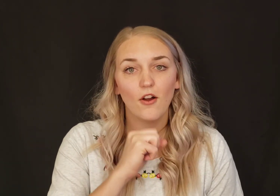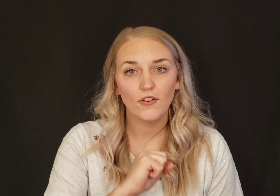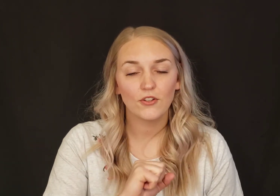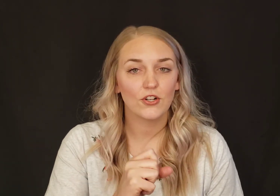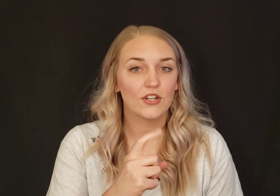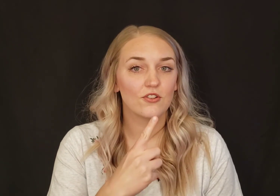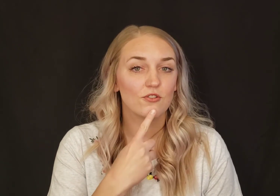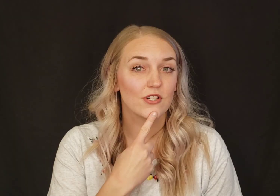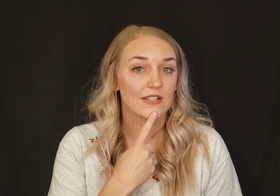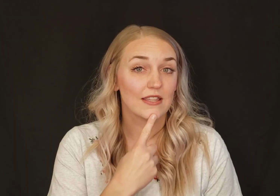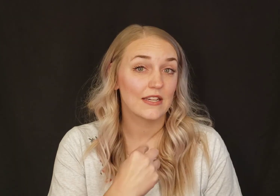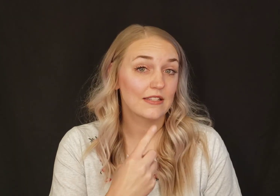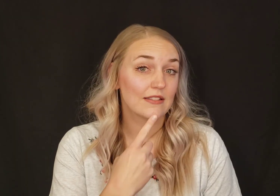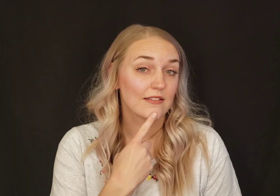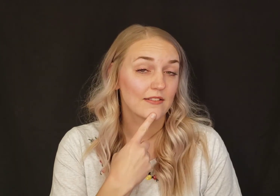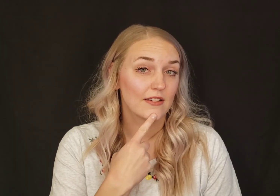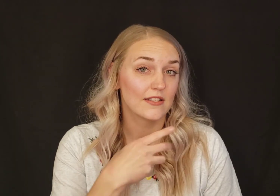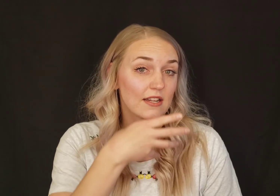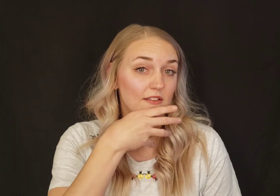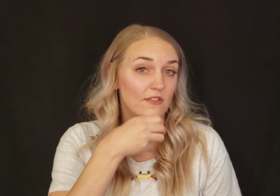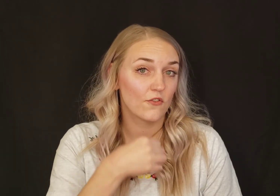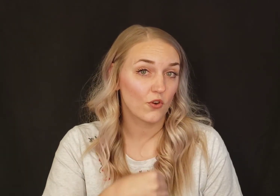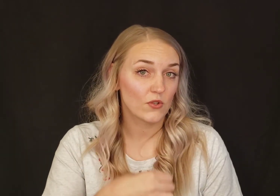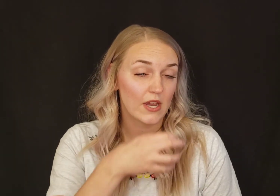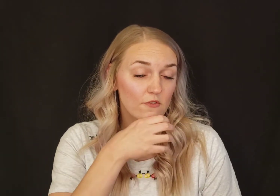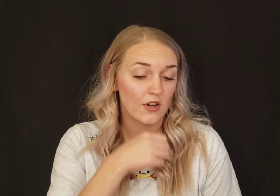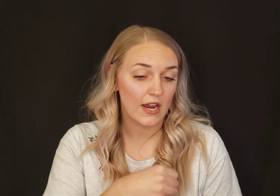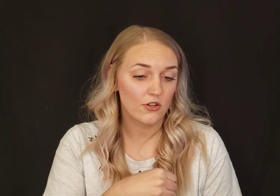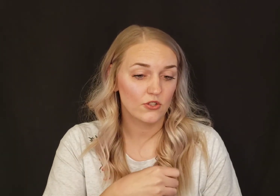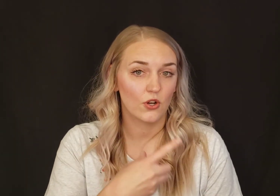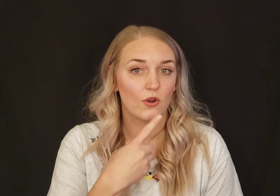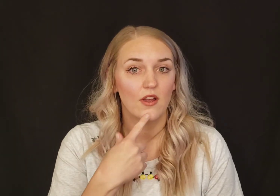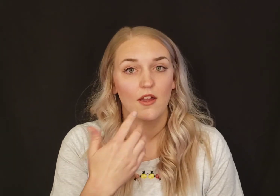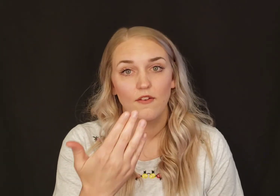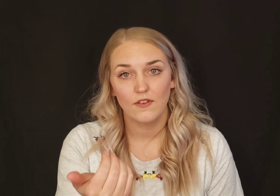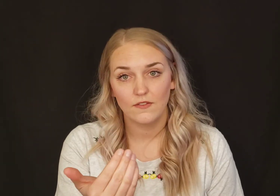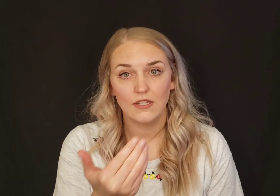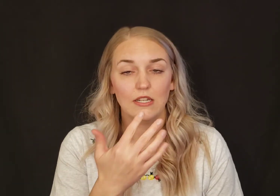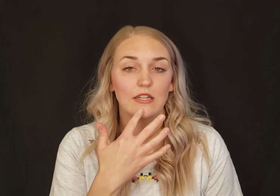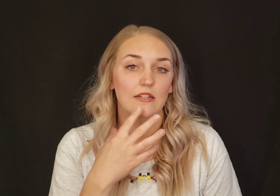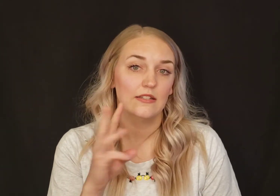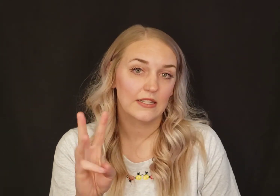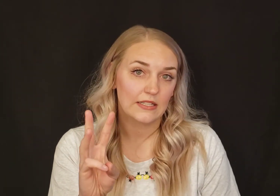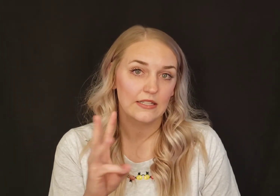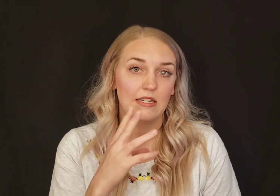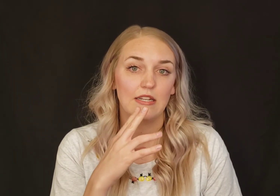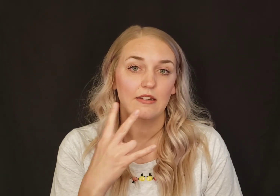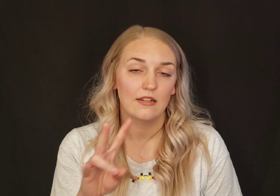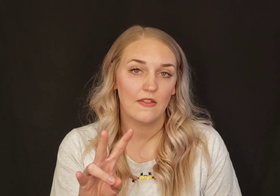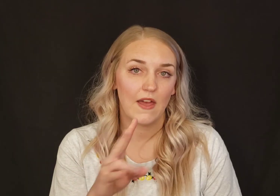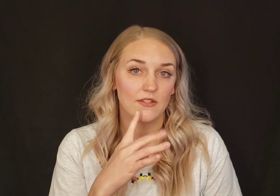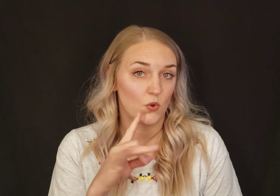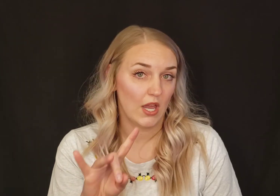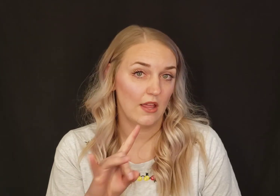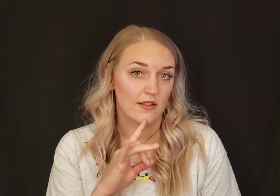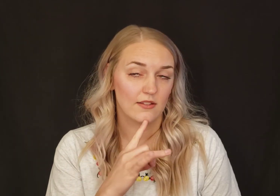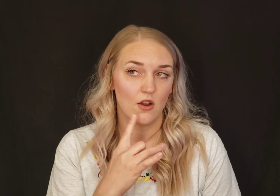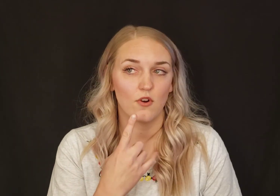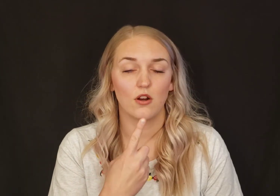often turned into just this instead of the full sign for age. So fifteen, sixteen, and that's okay, that's not wrong.